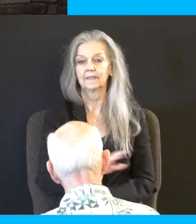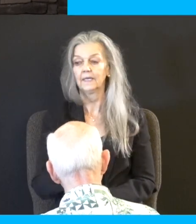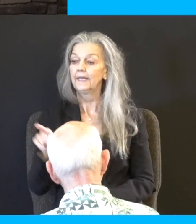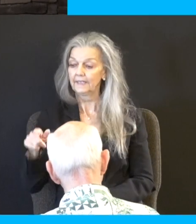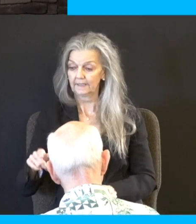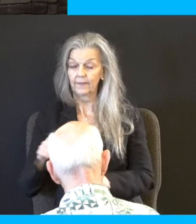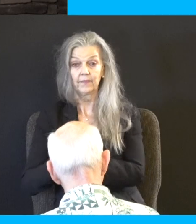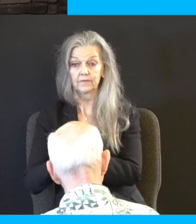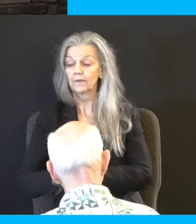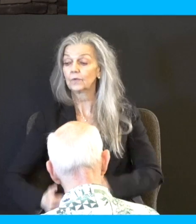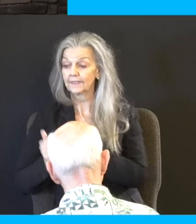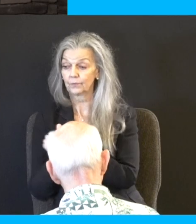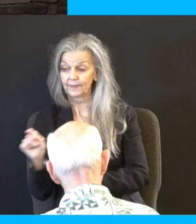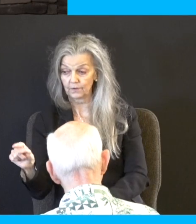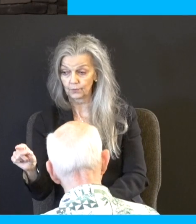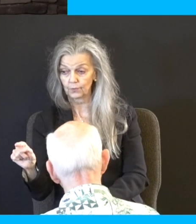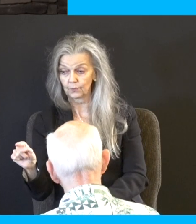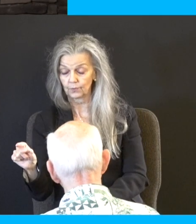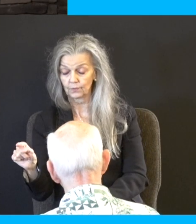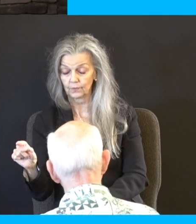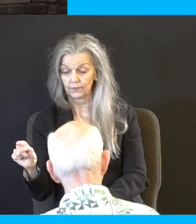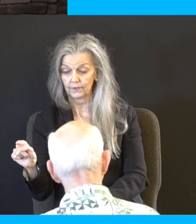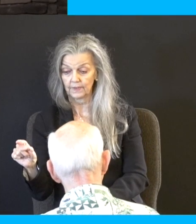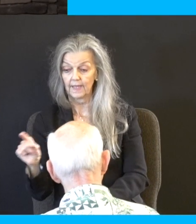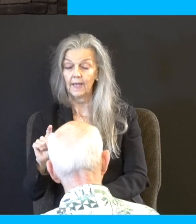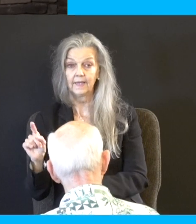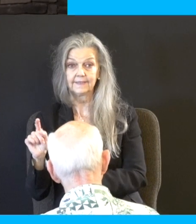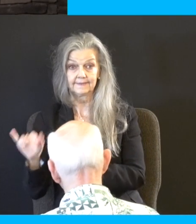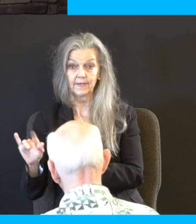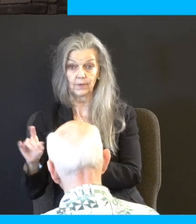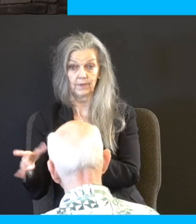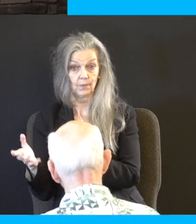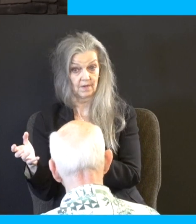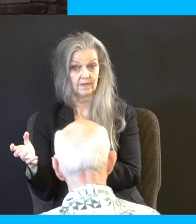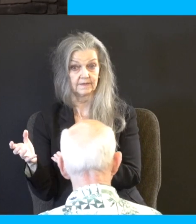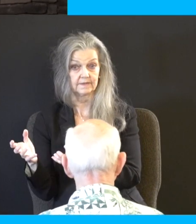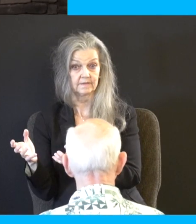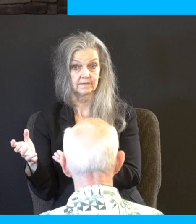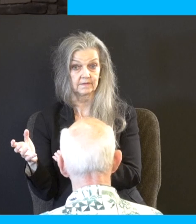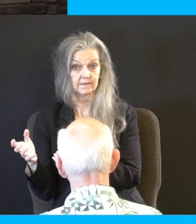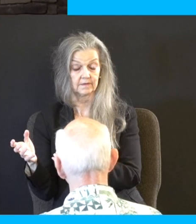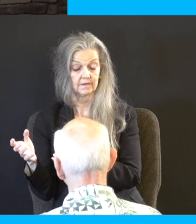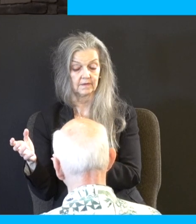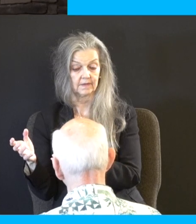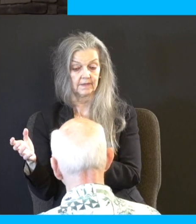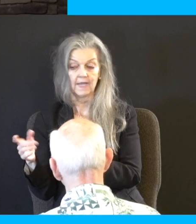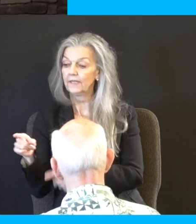even among you and in that place which he shall choose in one of thy gates where it liketh him best and thou shalt not oppress